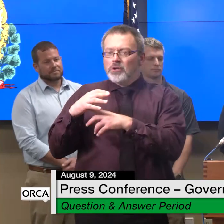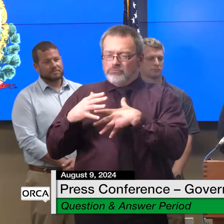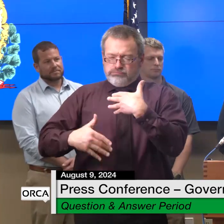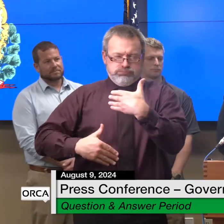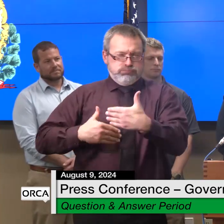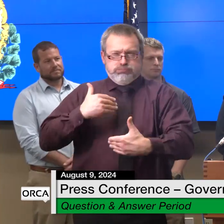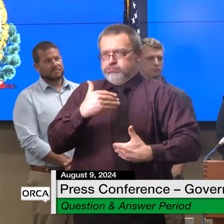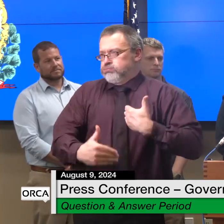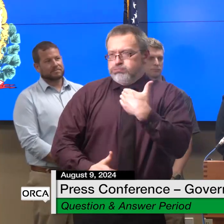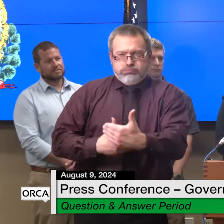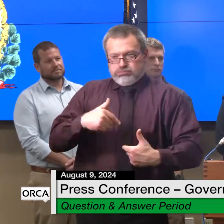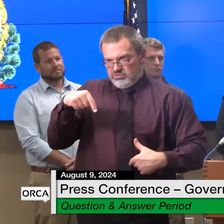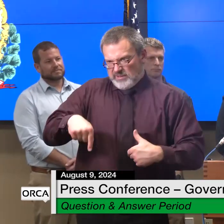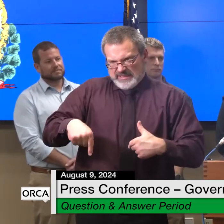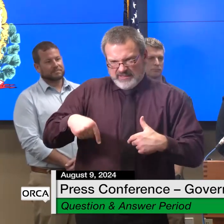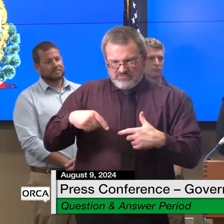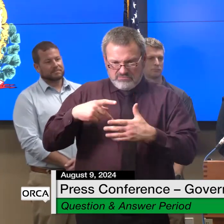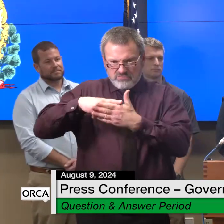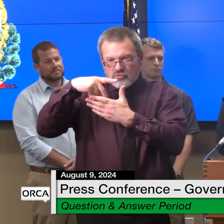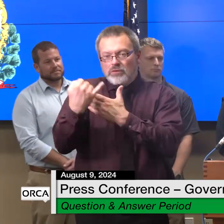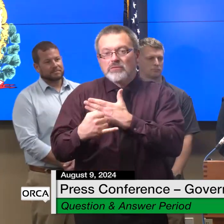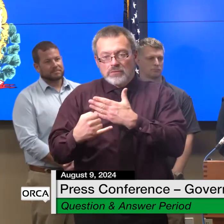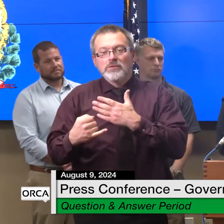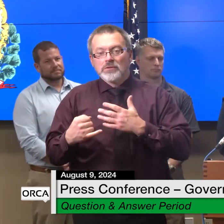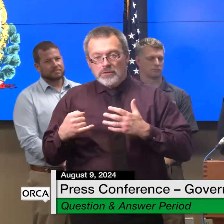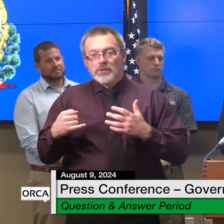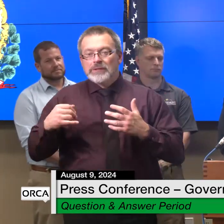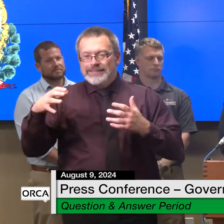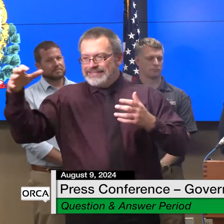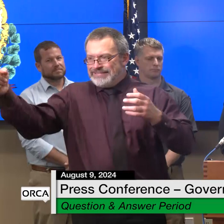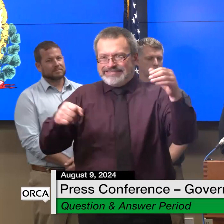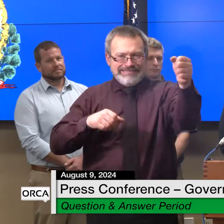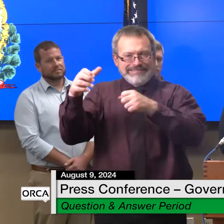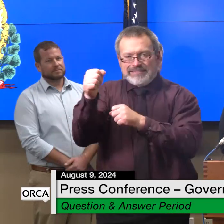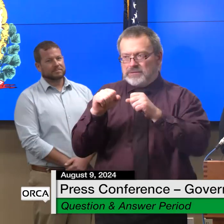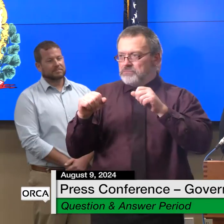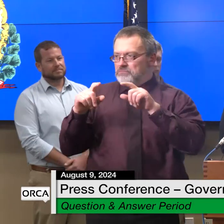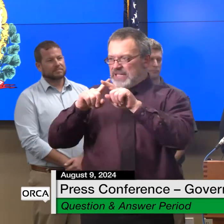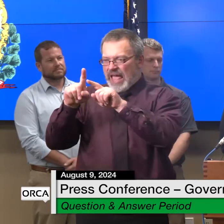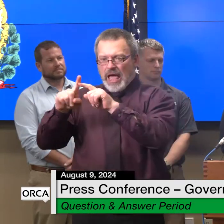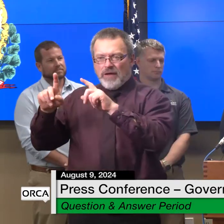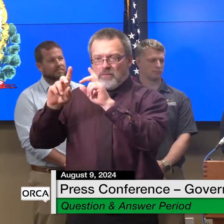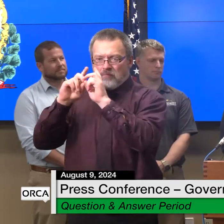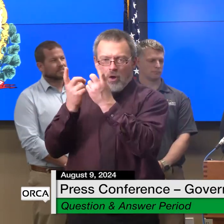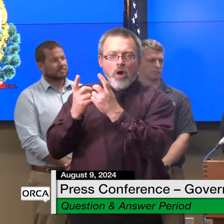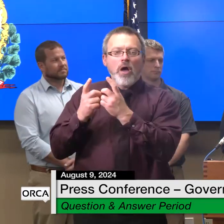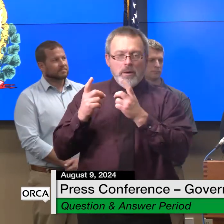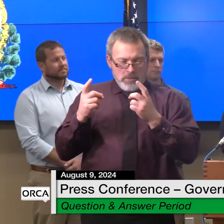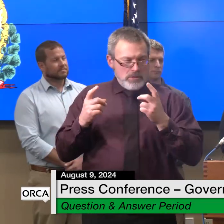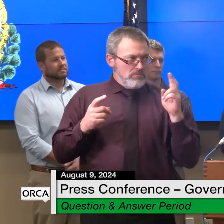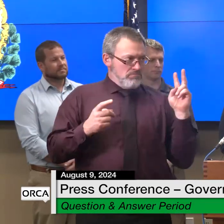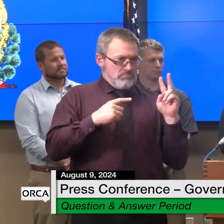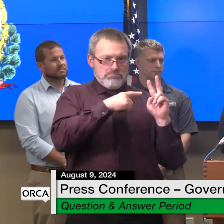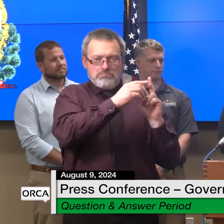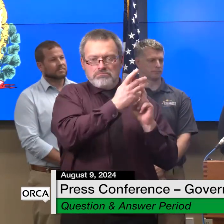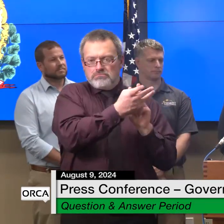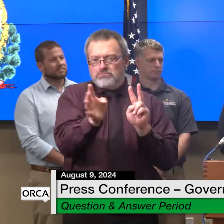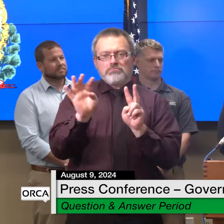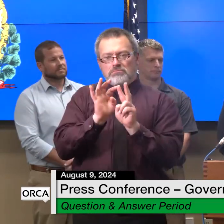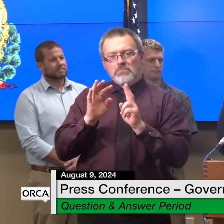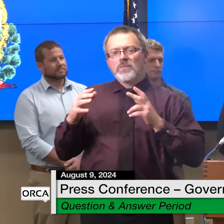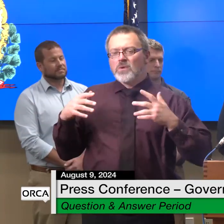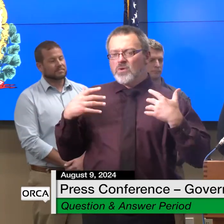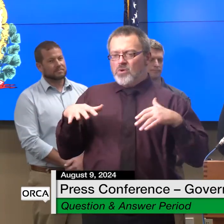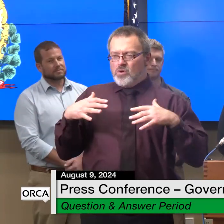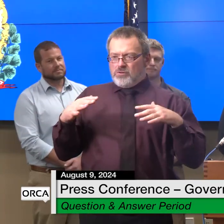and when i said we had people from different departments and agencies there's just a couple but they were integral to the success